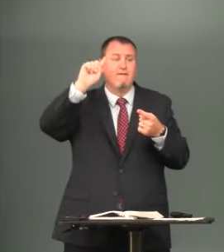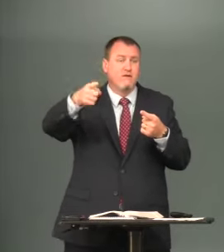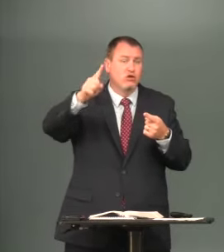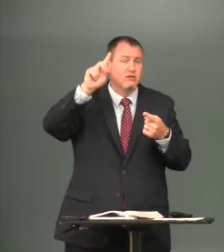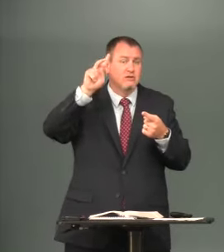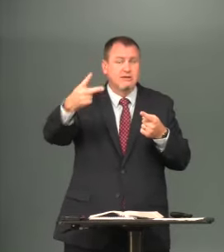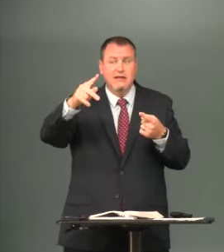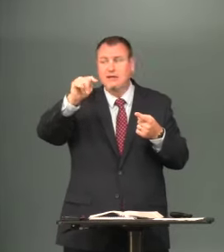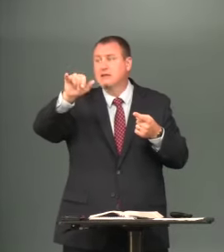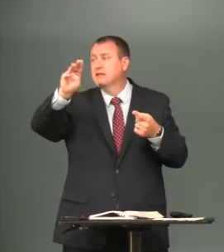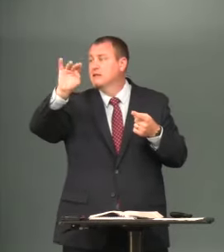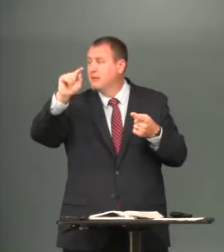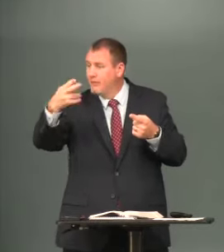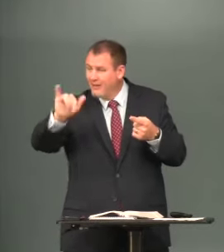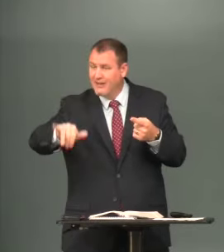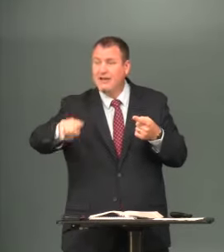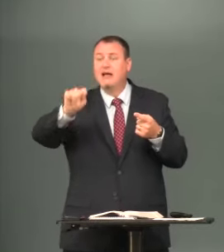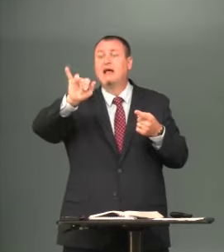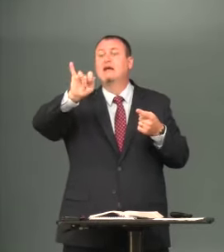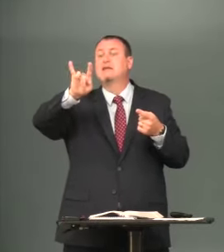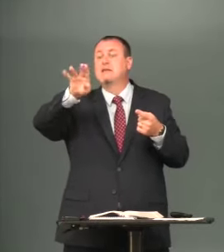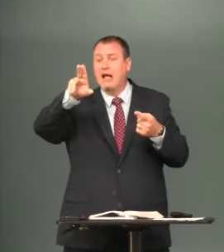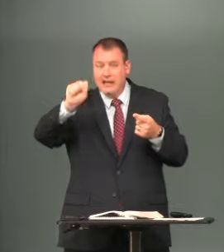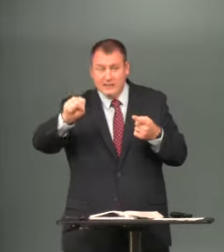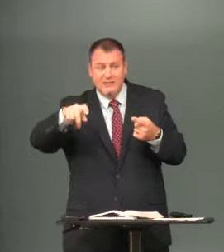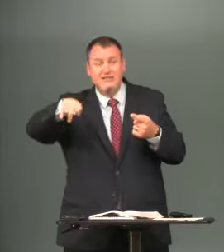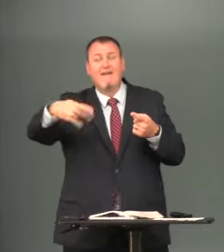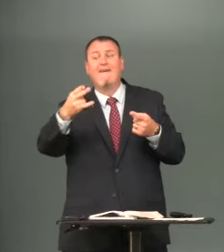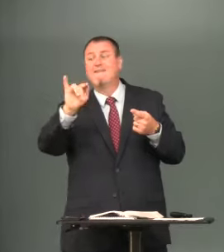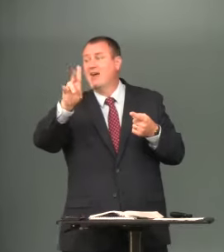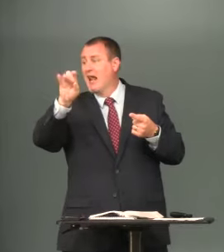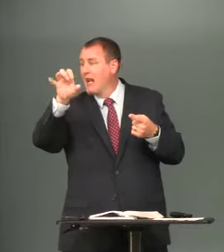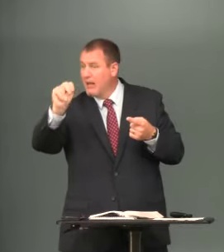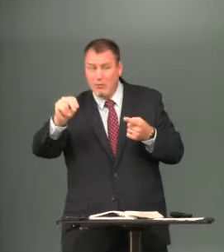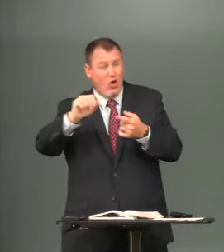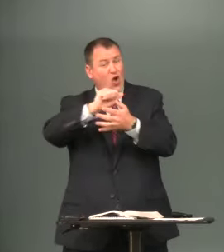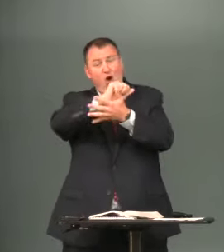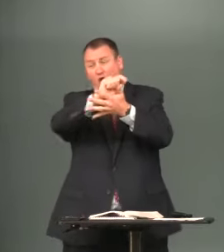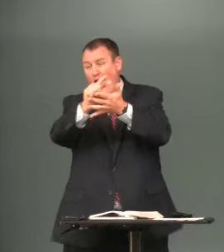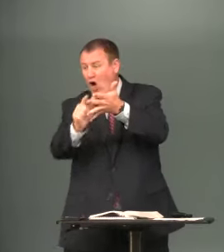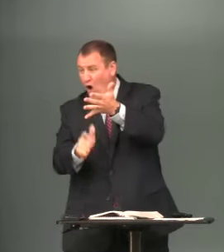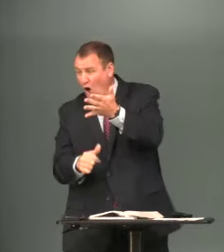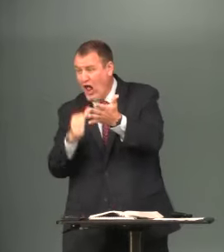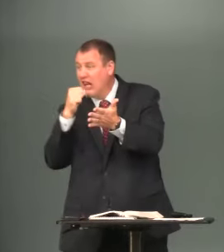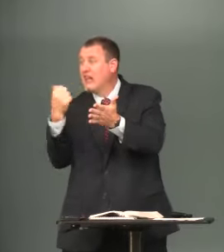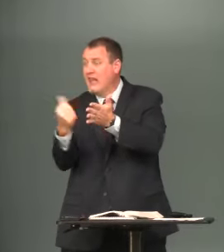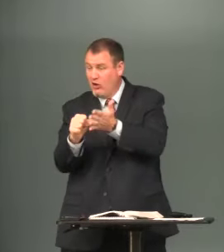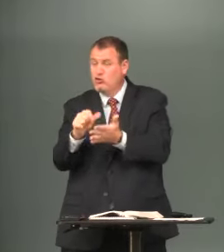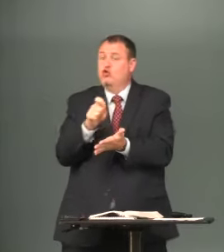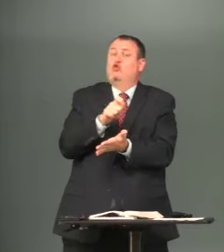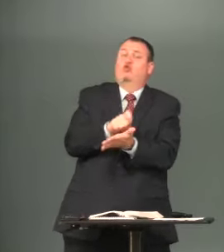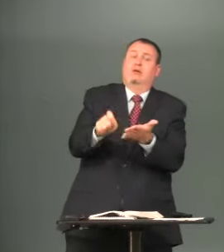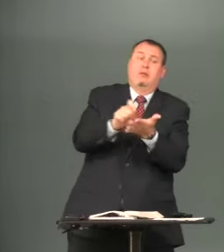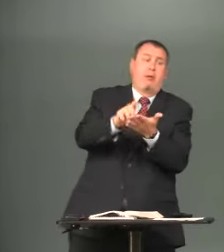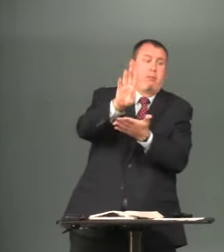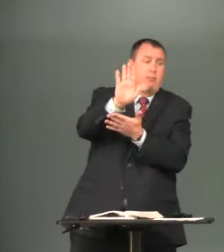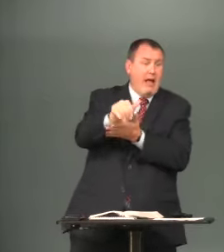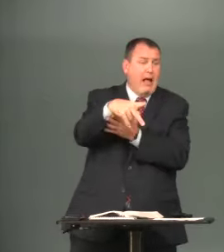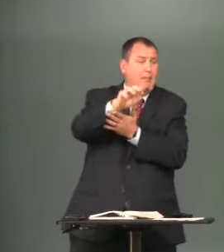corinthians first and second timothy titus philemon all of those letters are